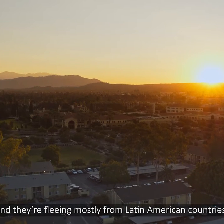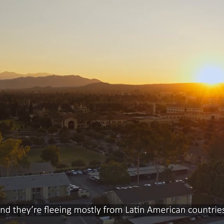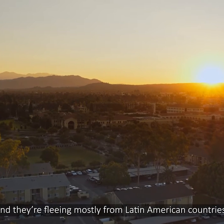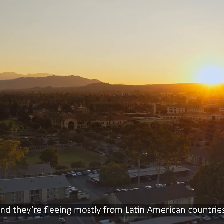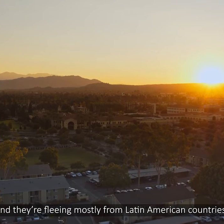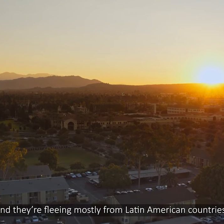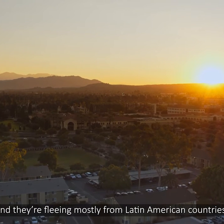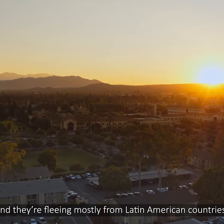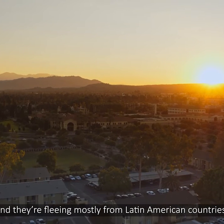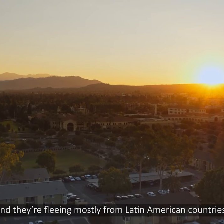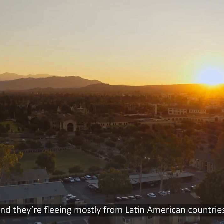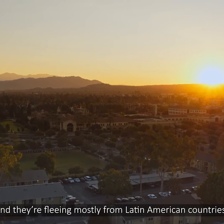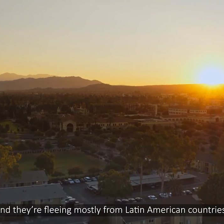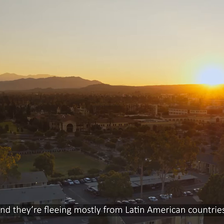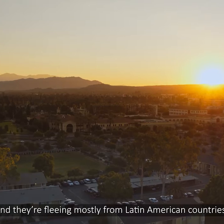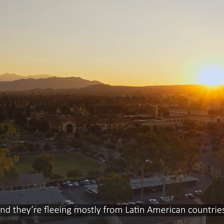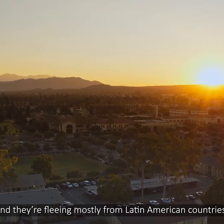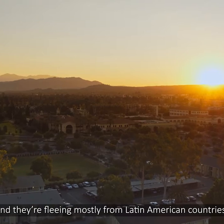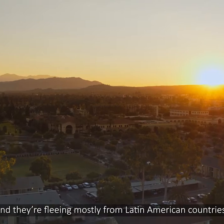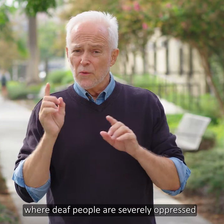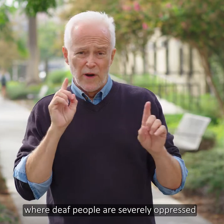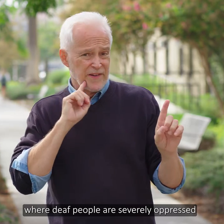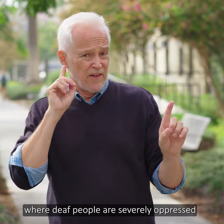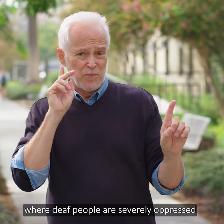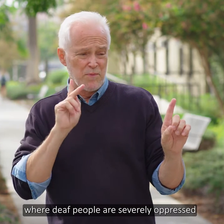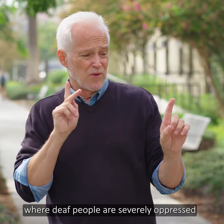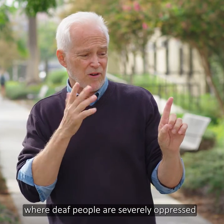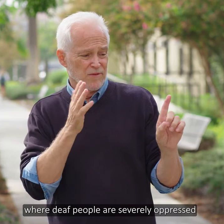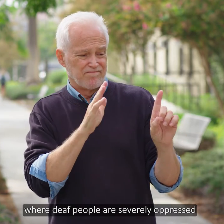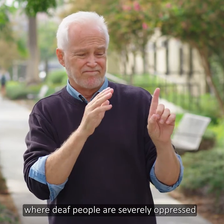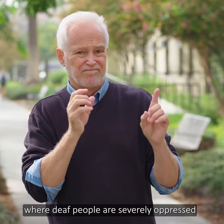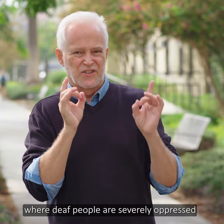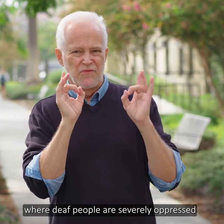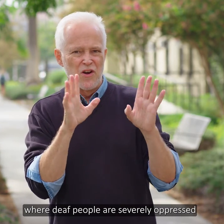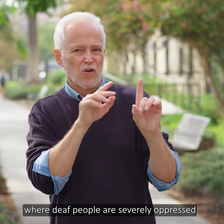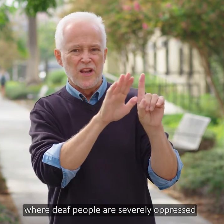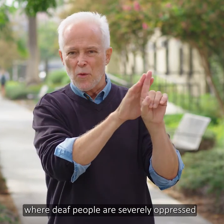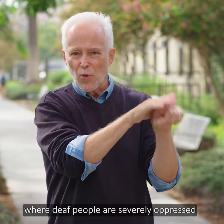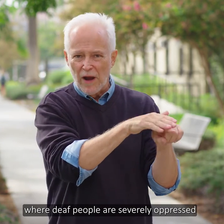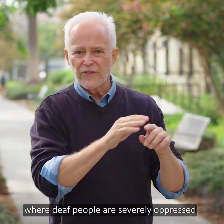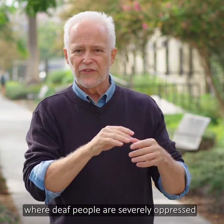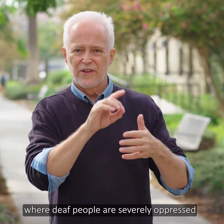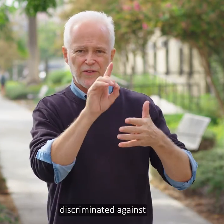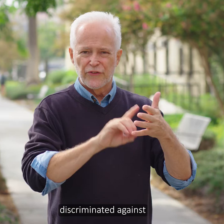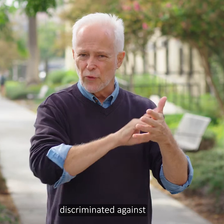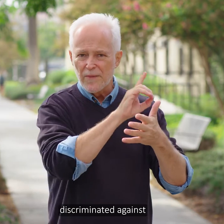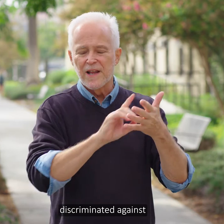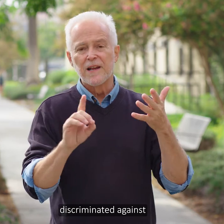Latin American countries, where deaf people are severely oppressed, discriminated